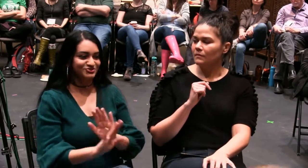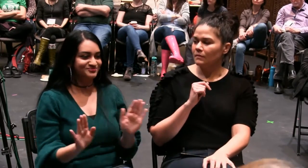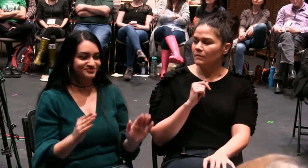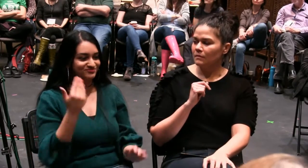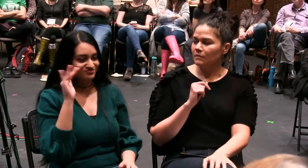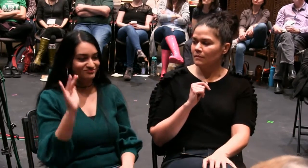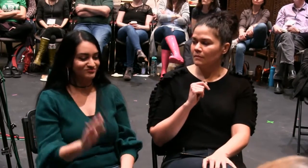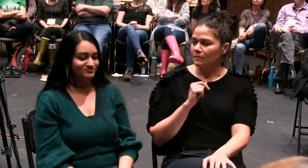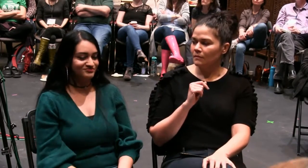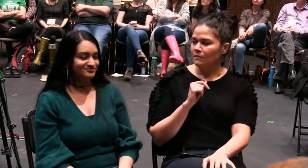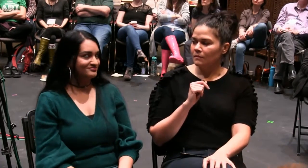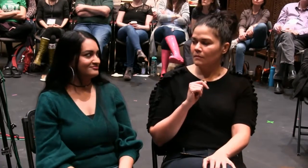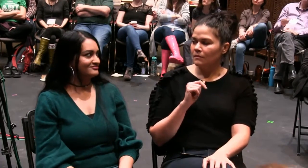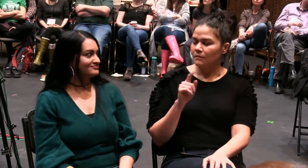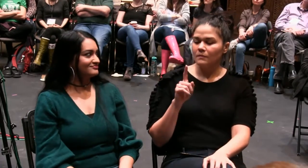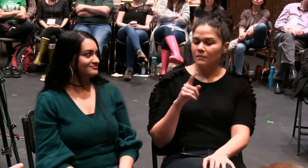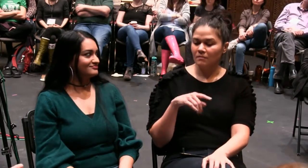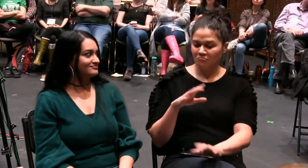really hard. It's a hard question for me to talk about.